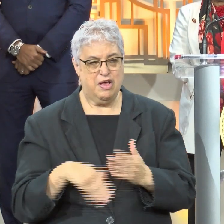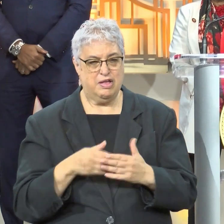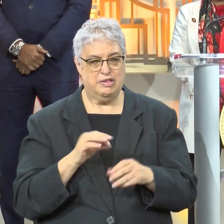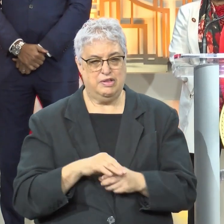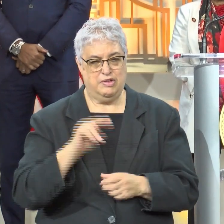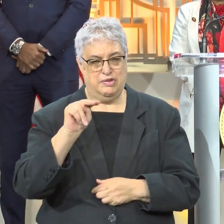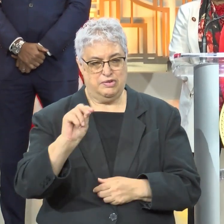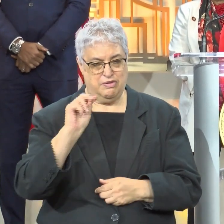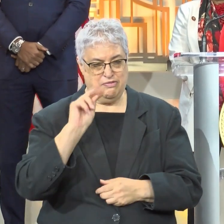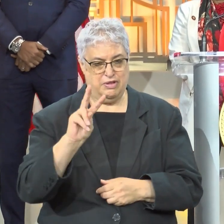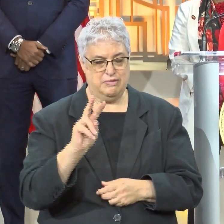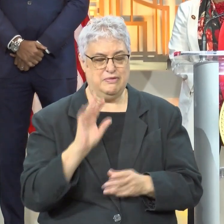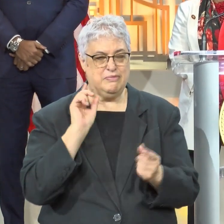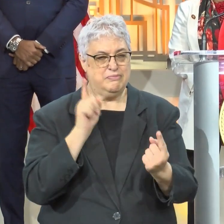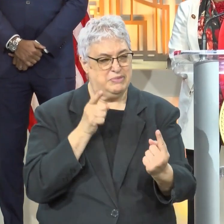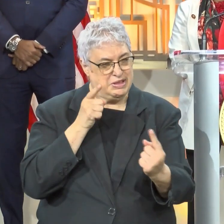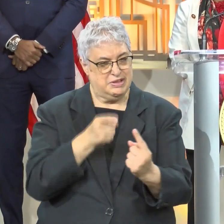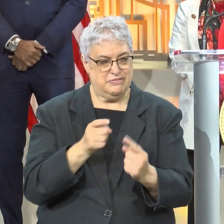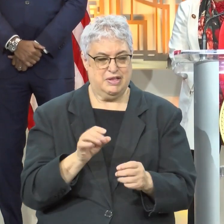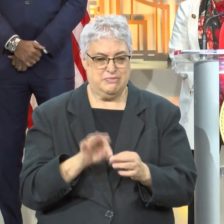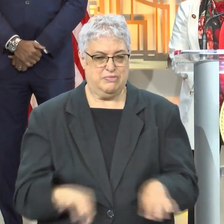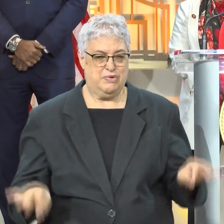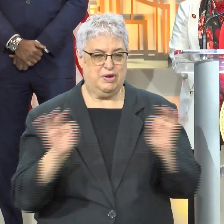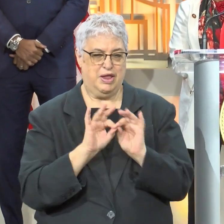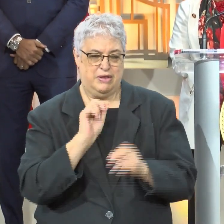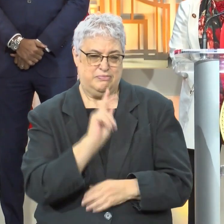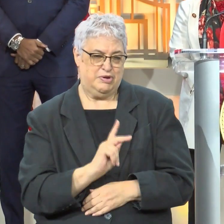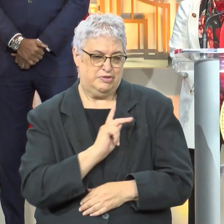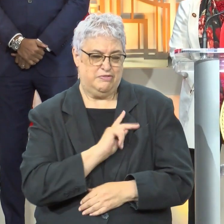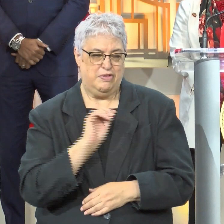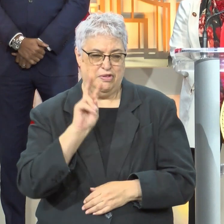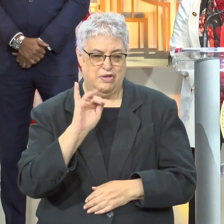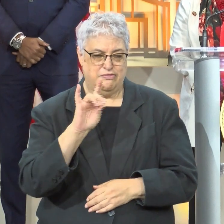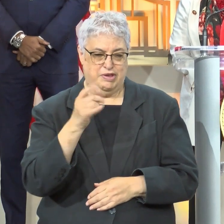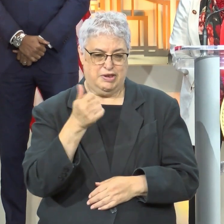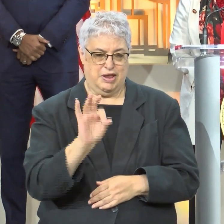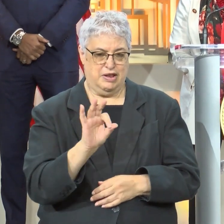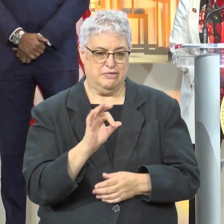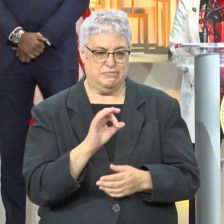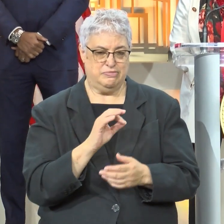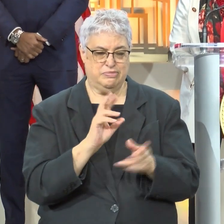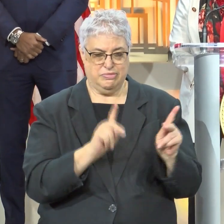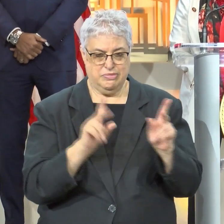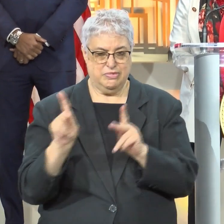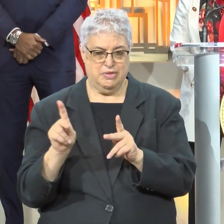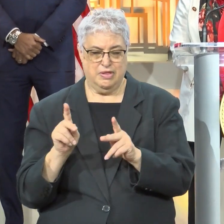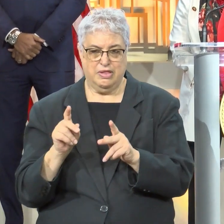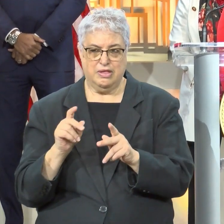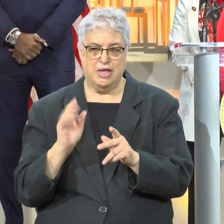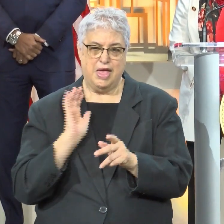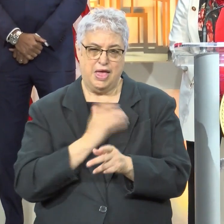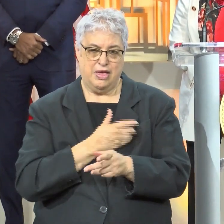but the one in November is particularly important and personal. COVID-19 has really disproportionately impacted our community.